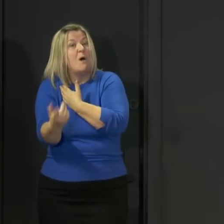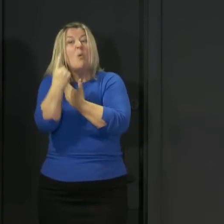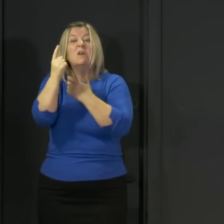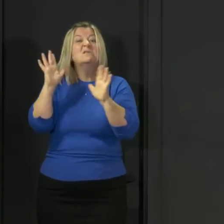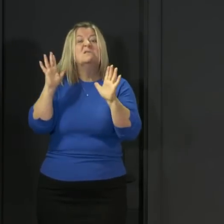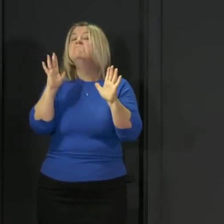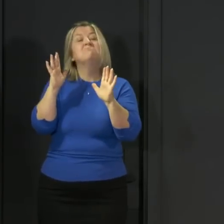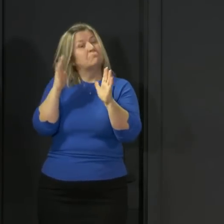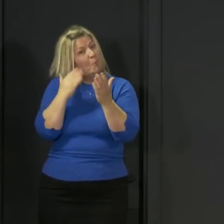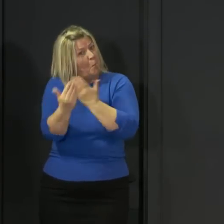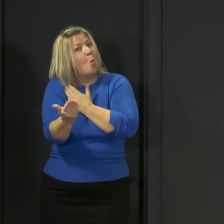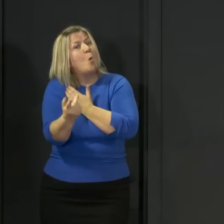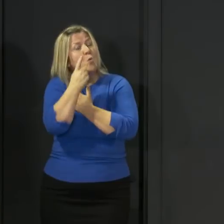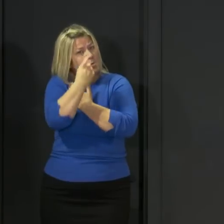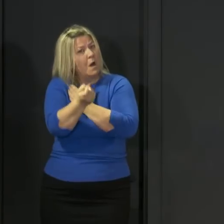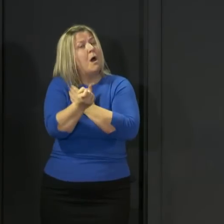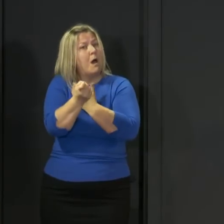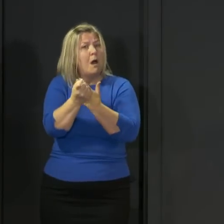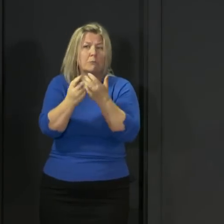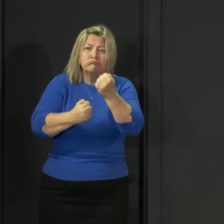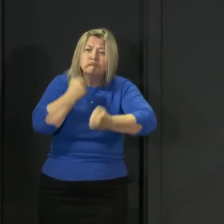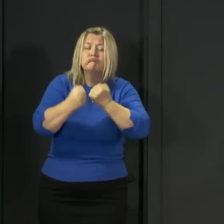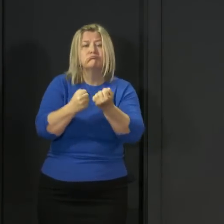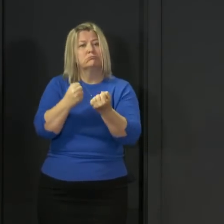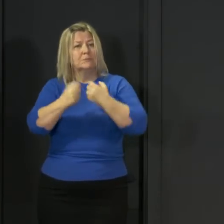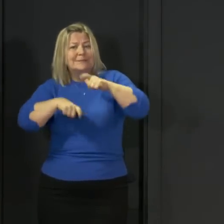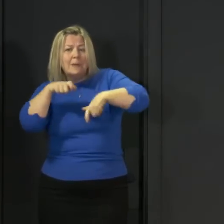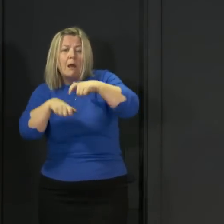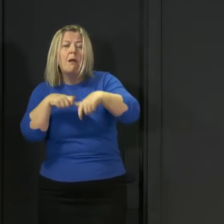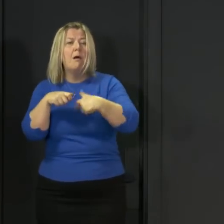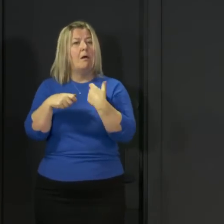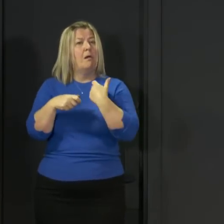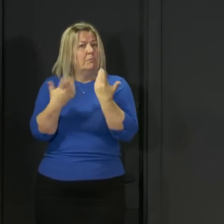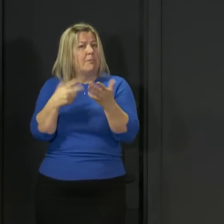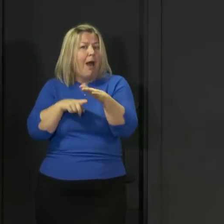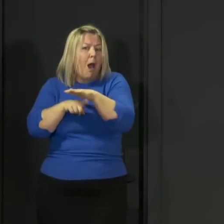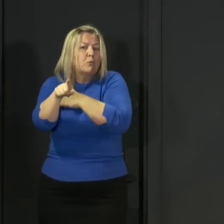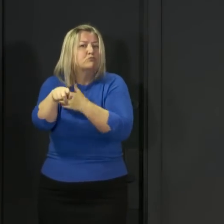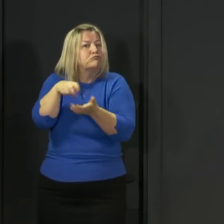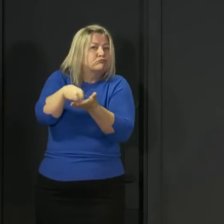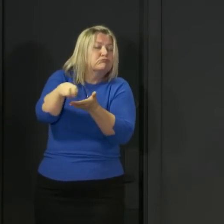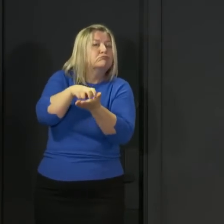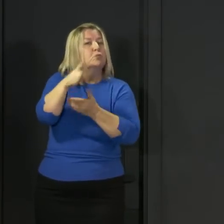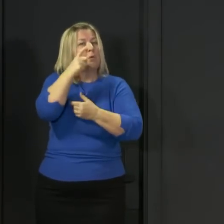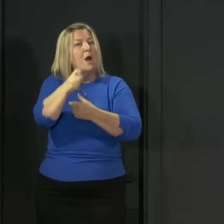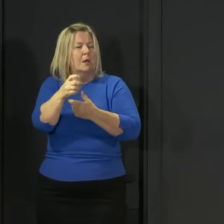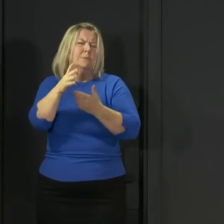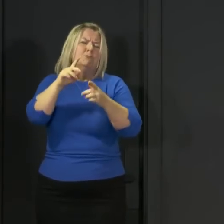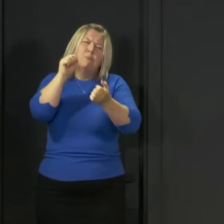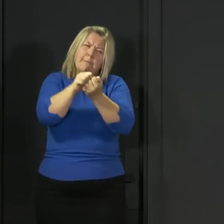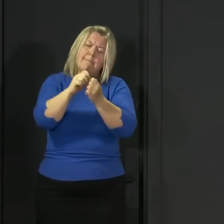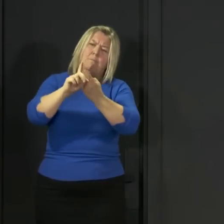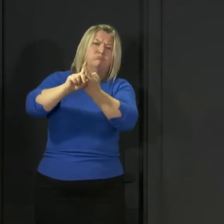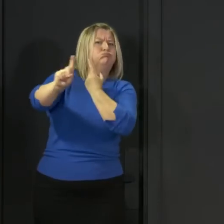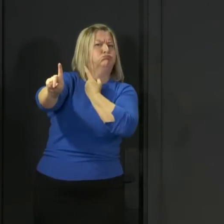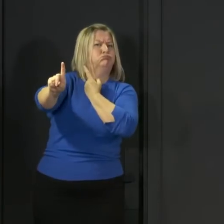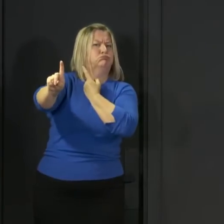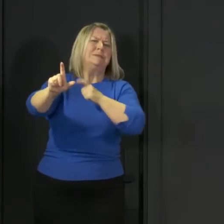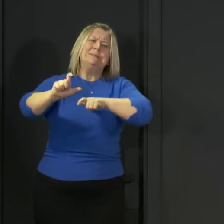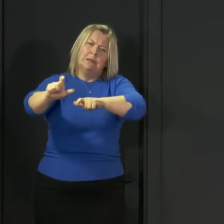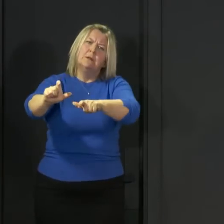do leave the house, stay more than two metres away from other people and don't meet up with people from households other than yours at this stage.